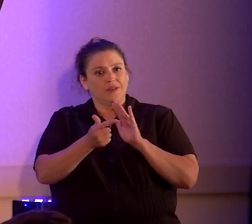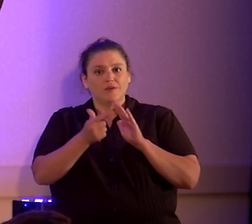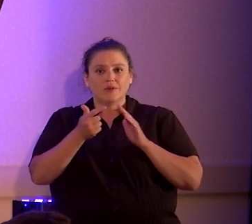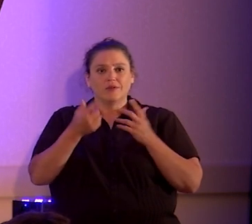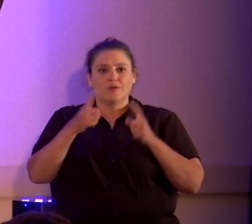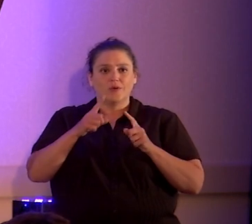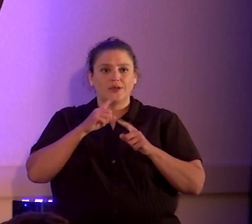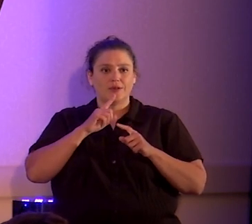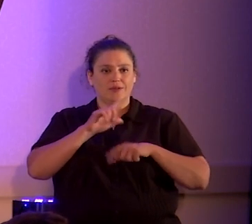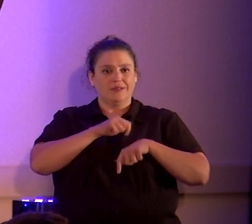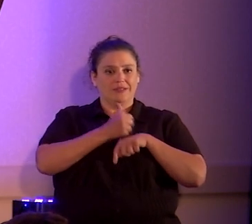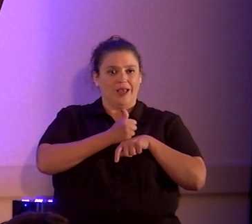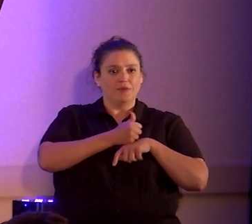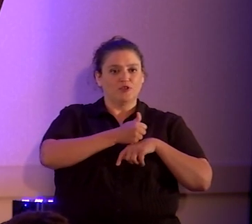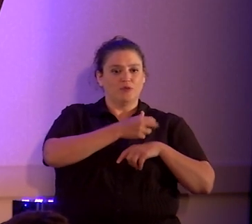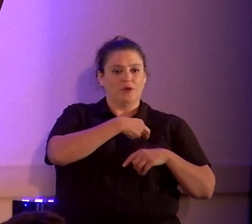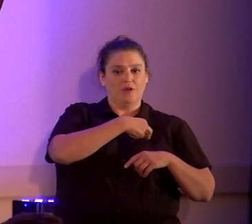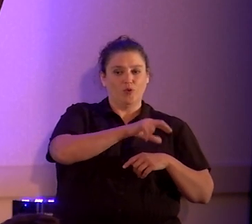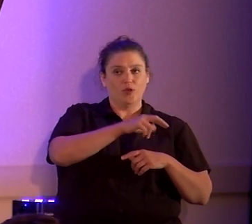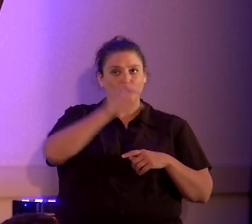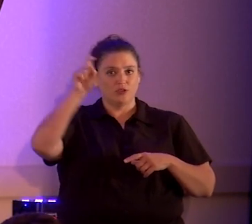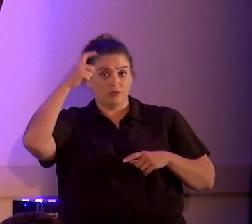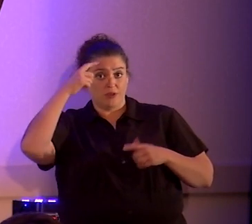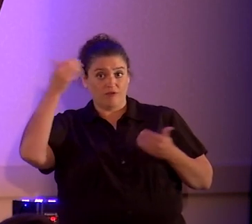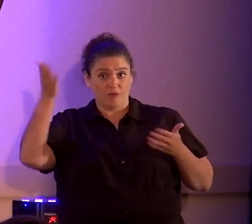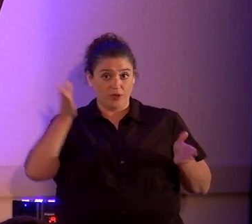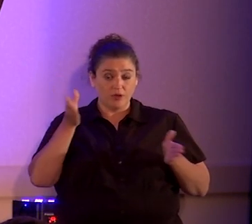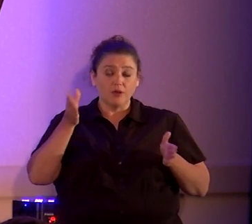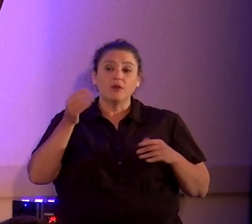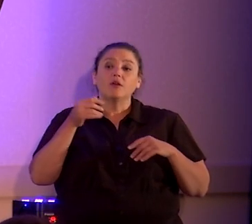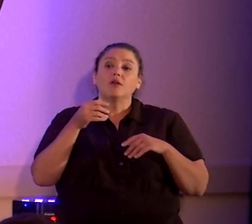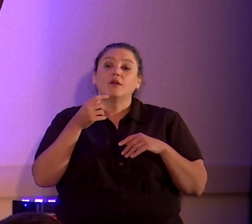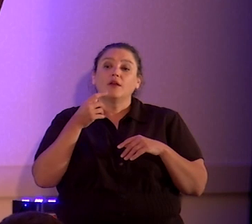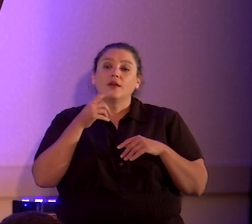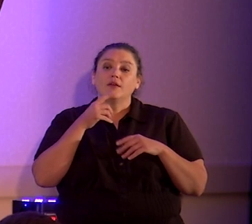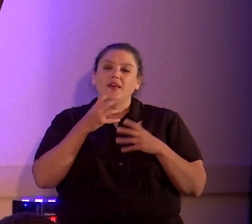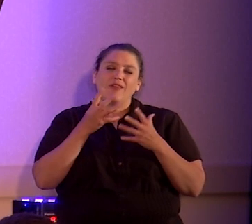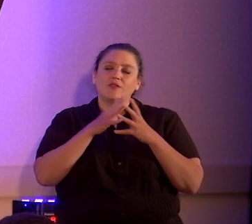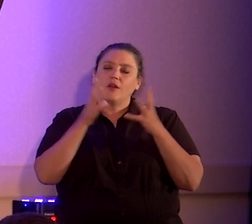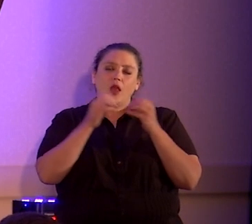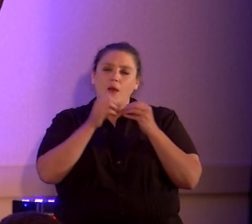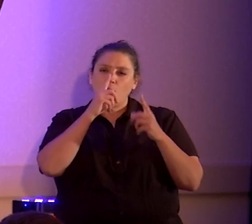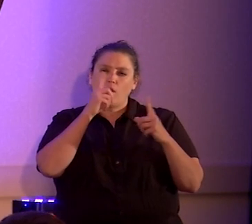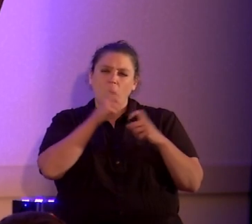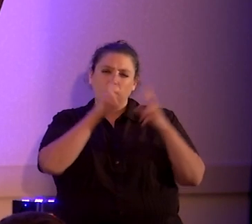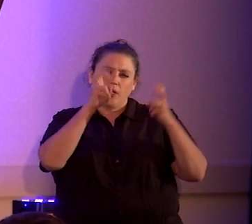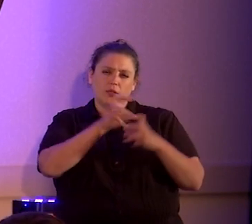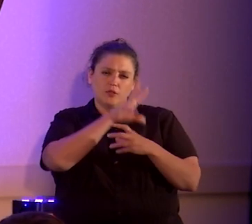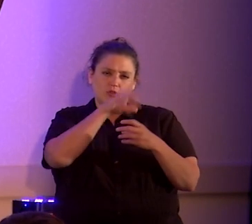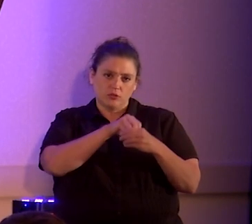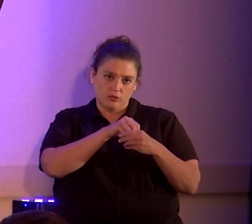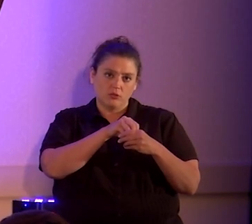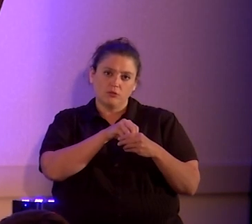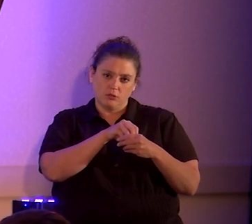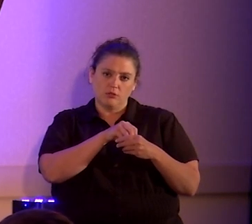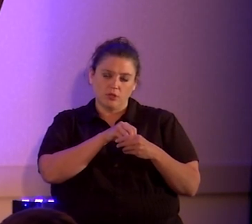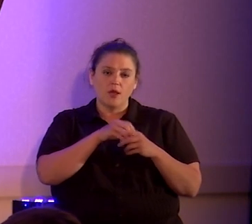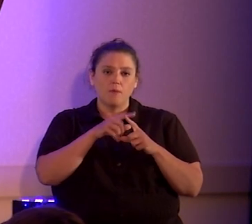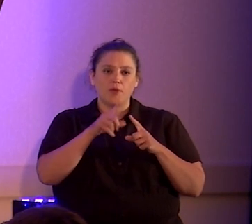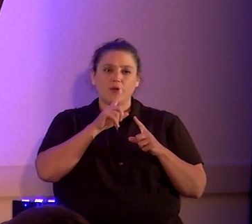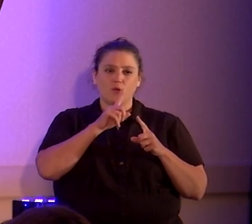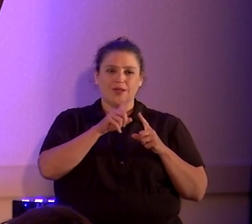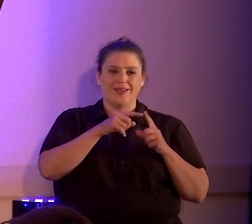of religion. And while the lawsuit is more complicated than just that, that's the focal point. It's an establishment of religion.